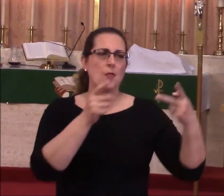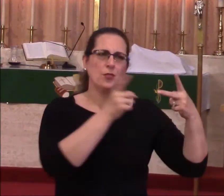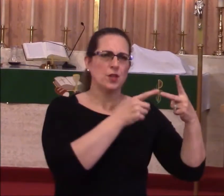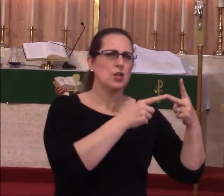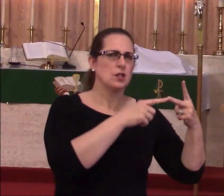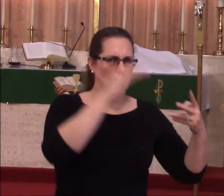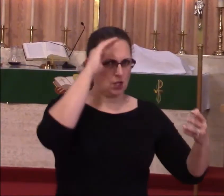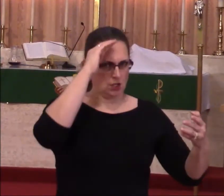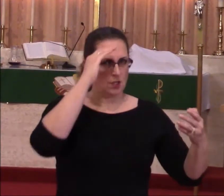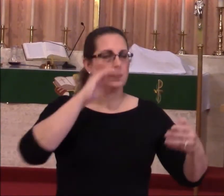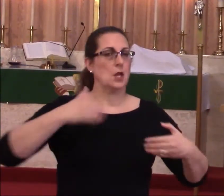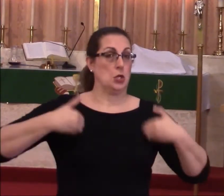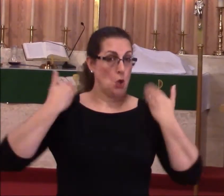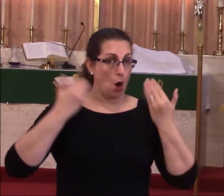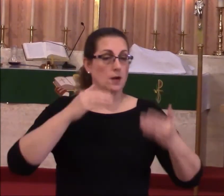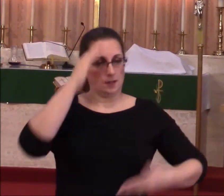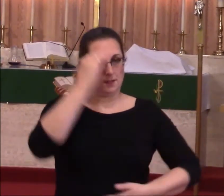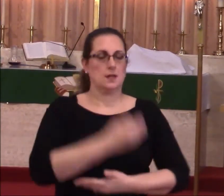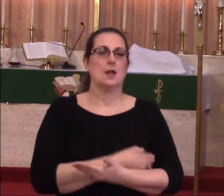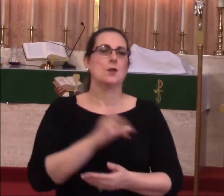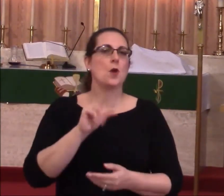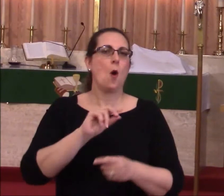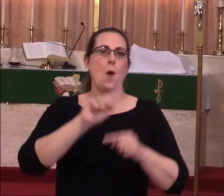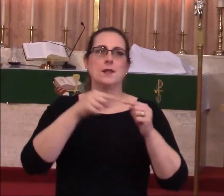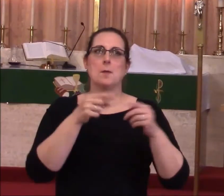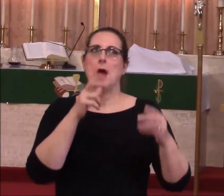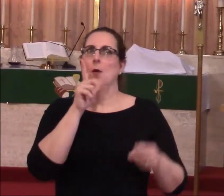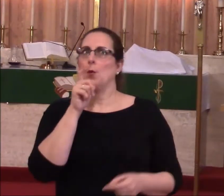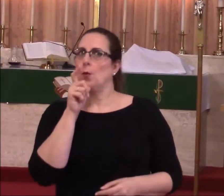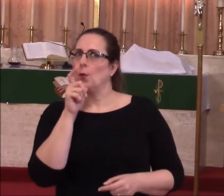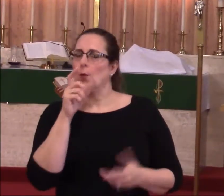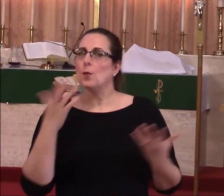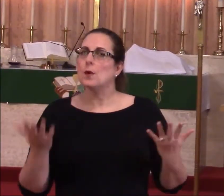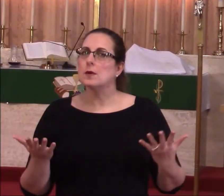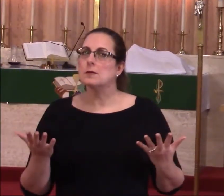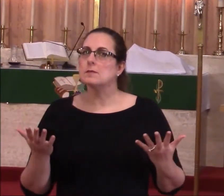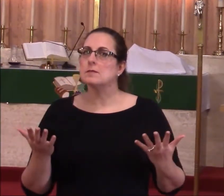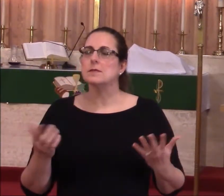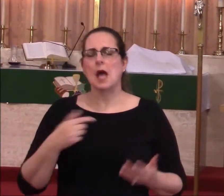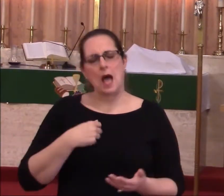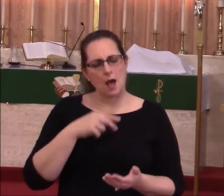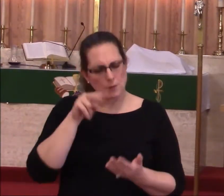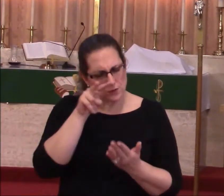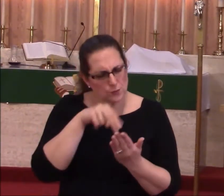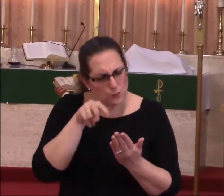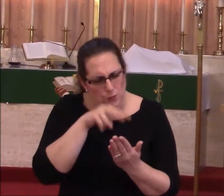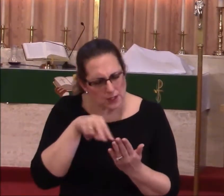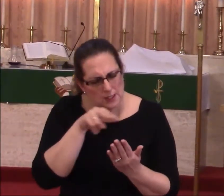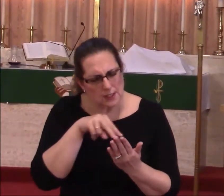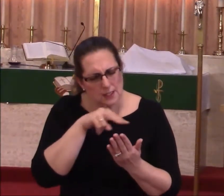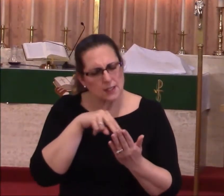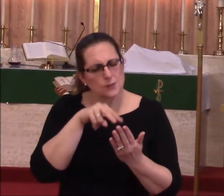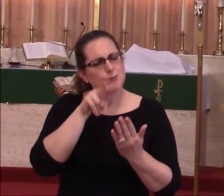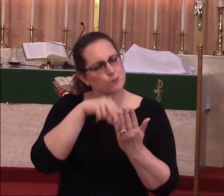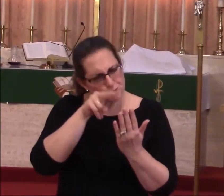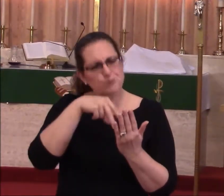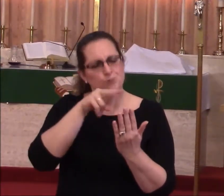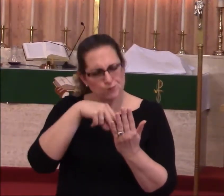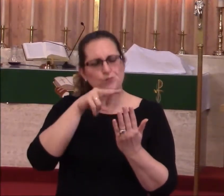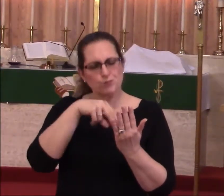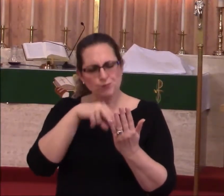it's about someone else. And as I was looking at this text, I was reading